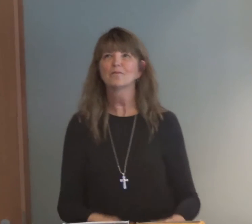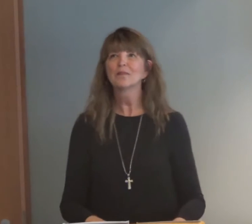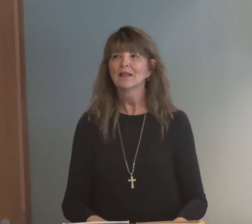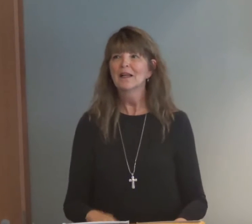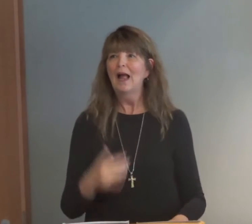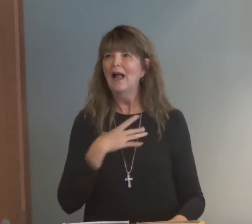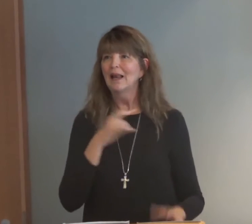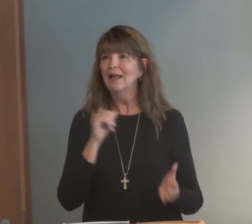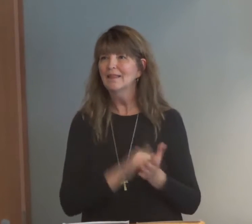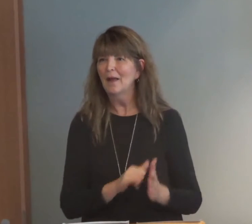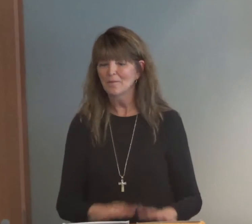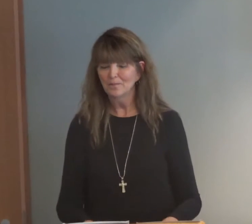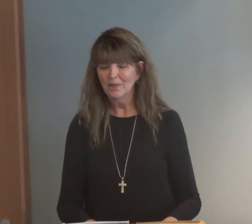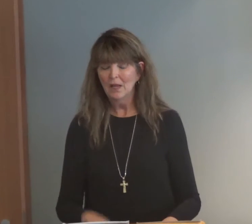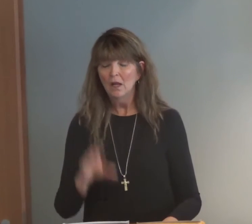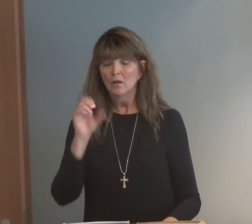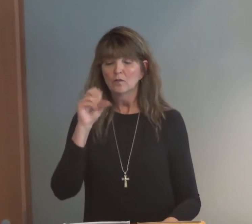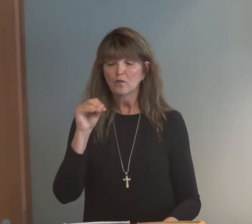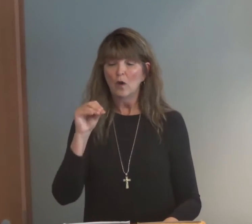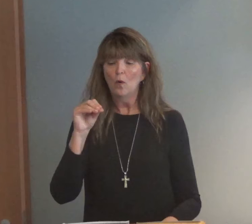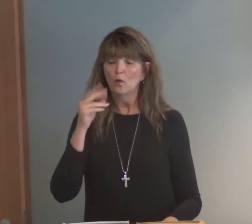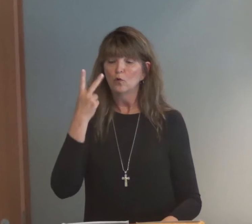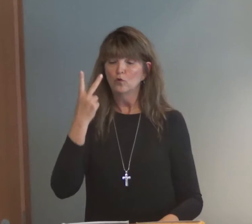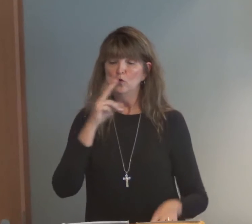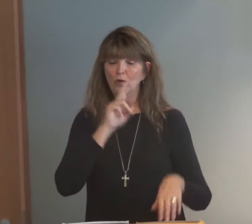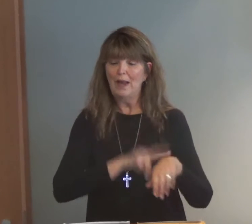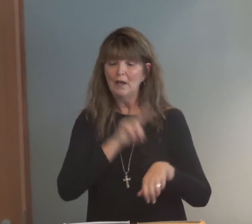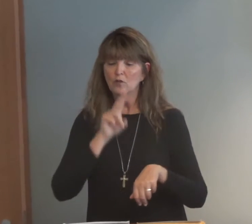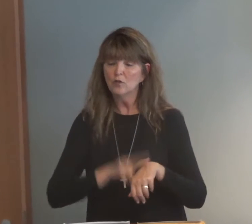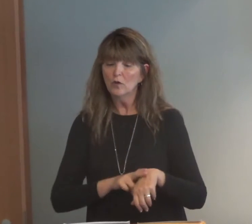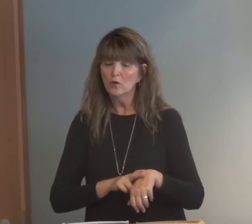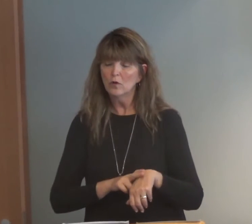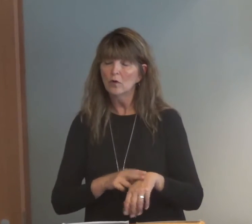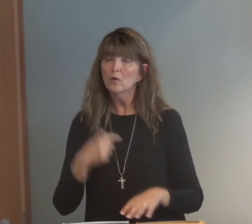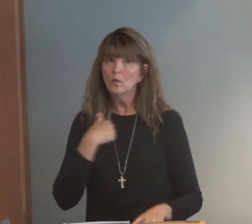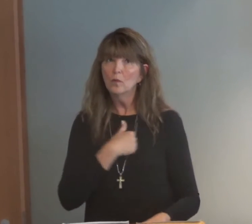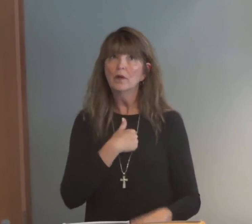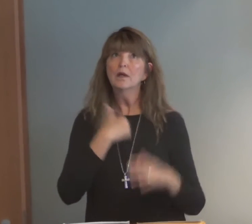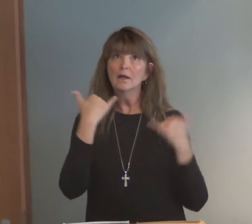that choice. And I want that perspective. So the two natures